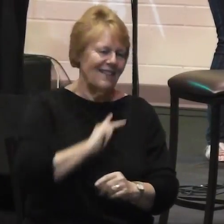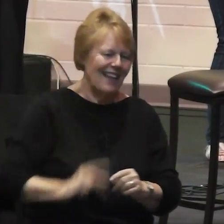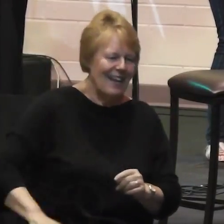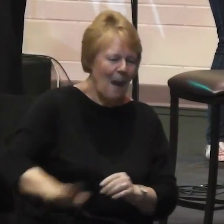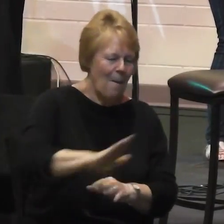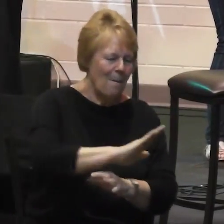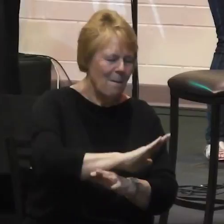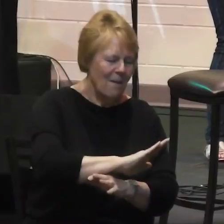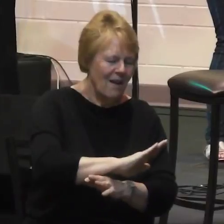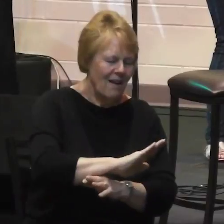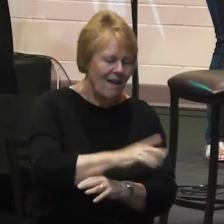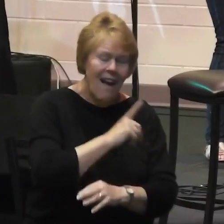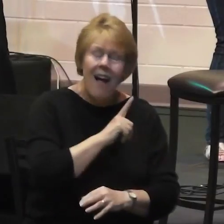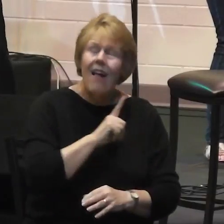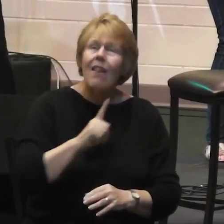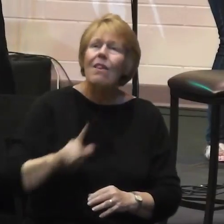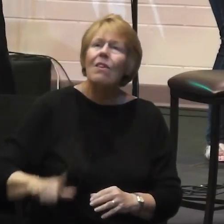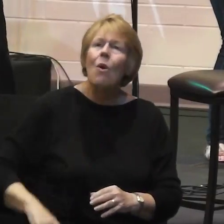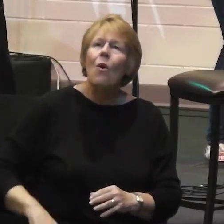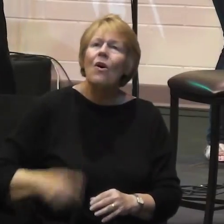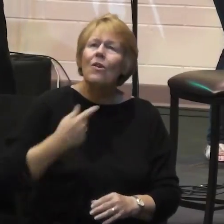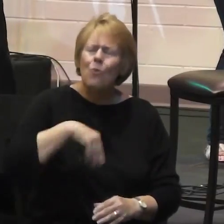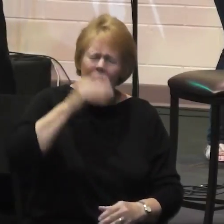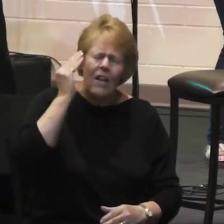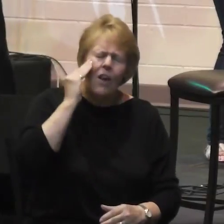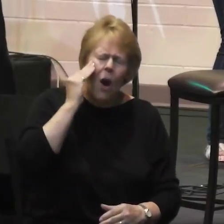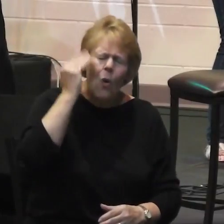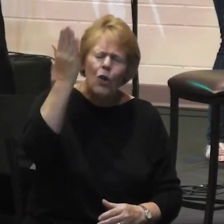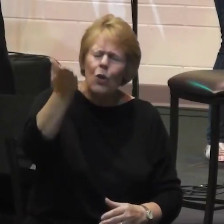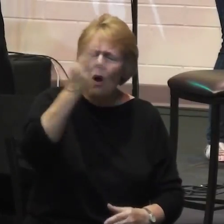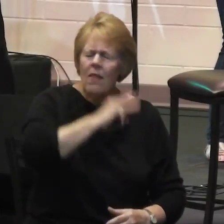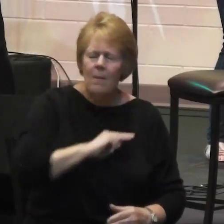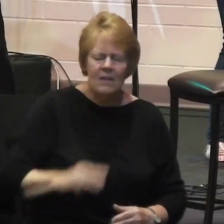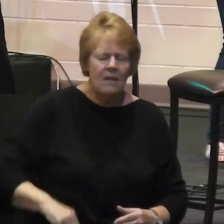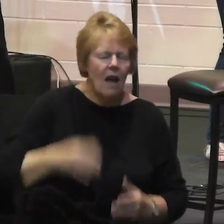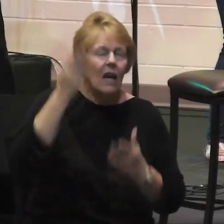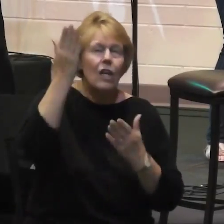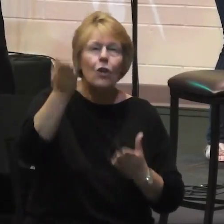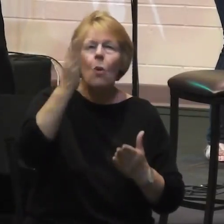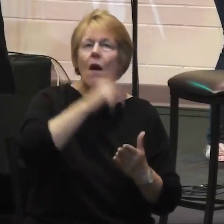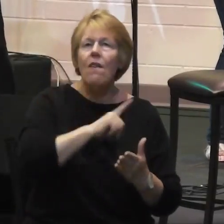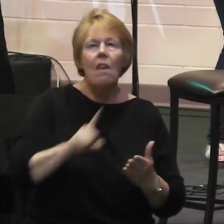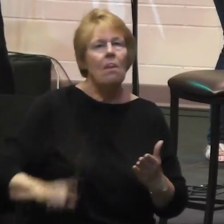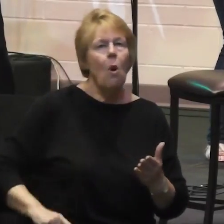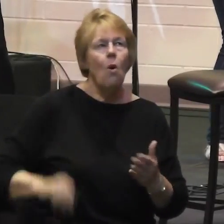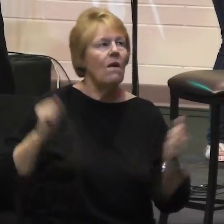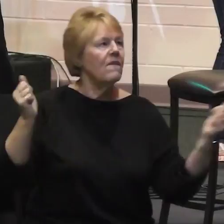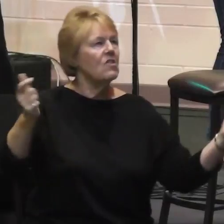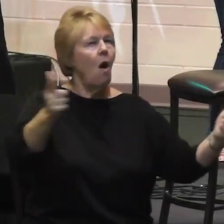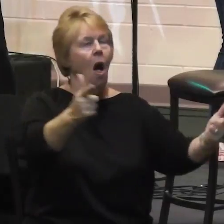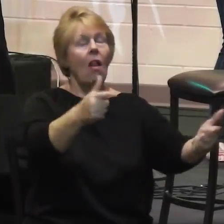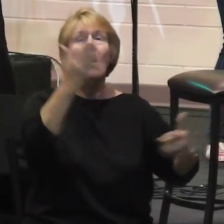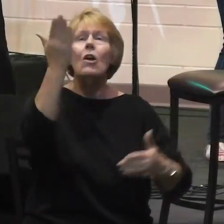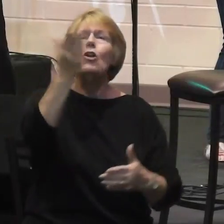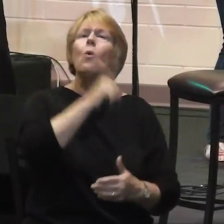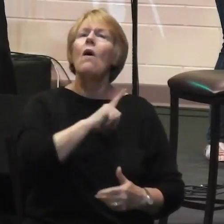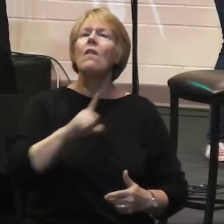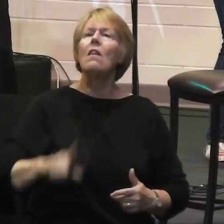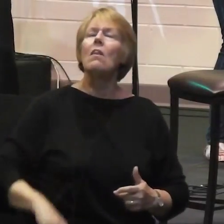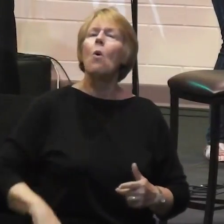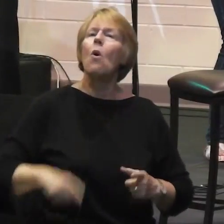Lord, we acknowledge that you are the Messiah. You are the Lord of us all. You are the Lord of the church.